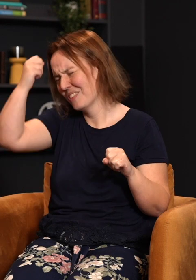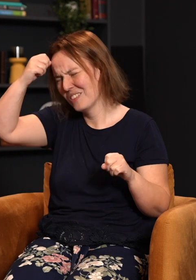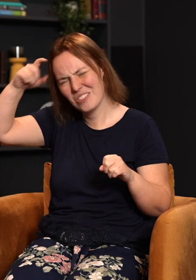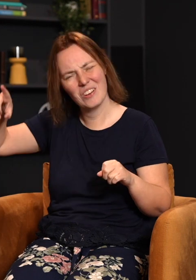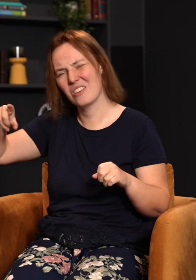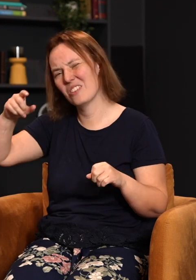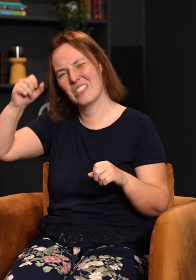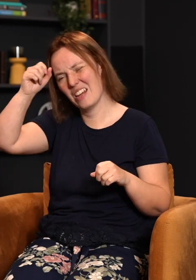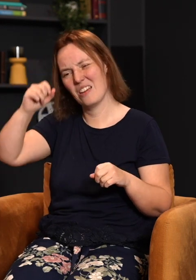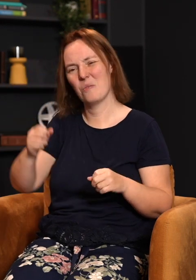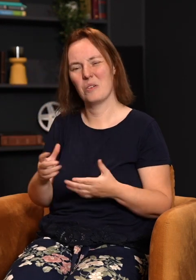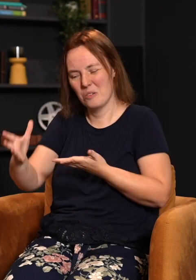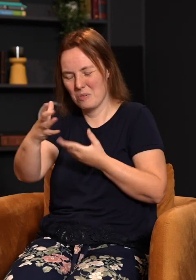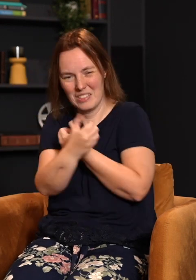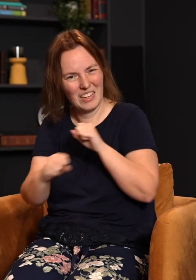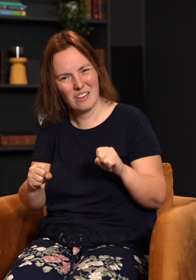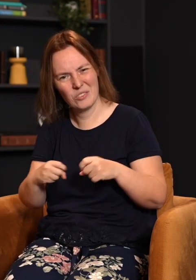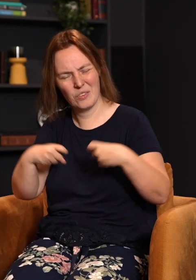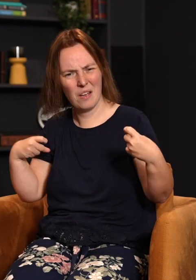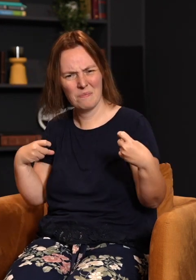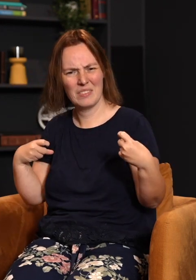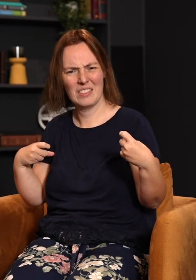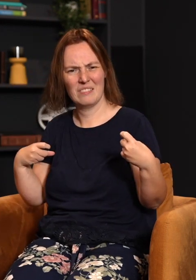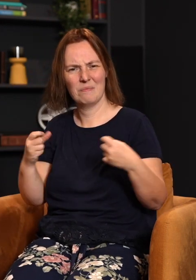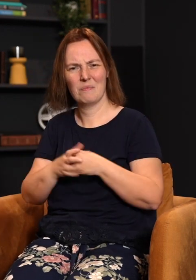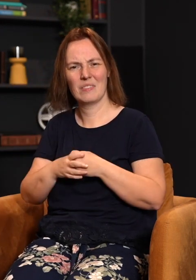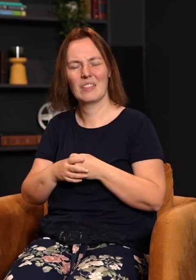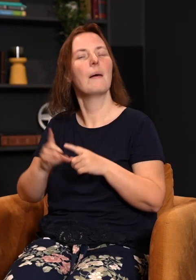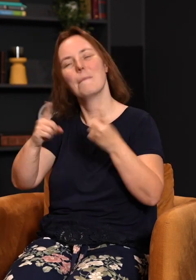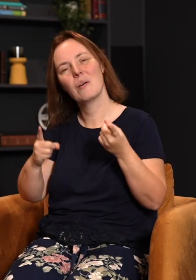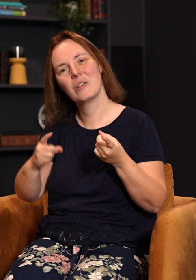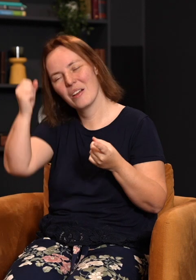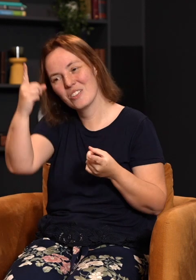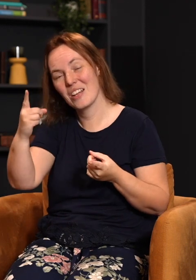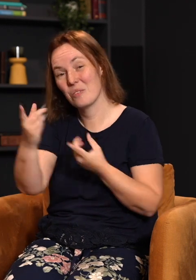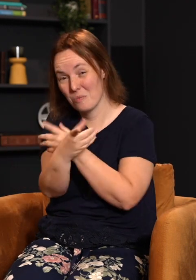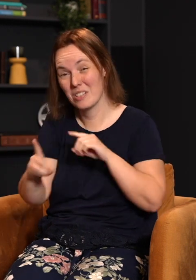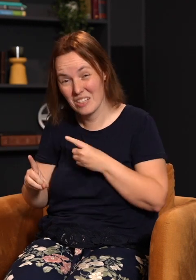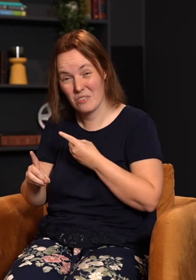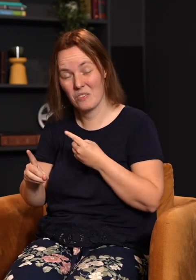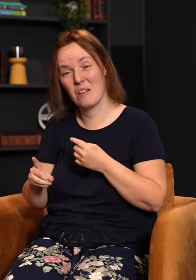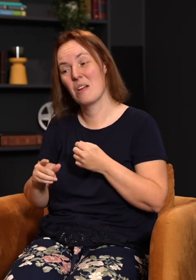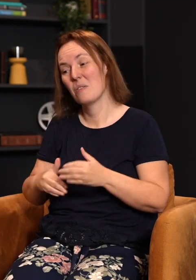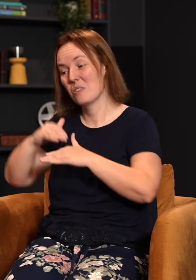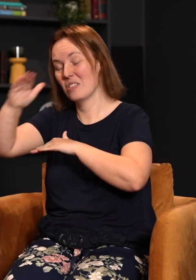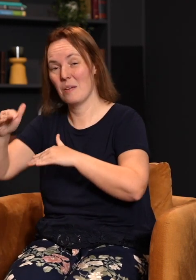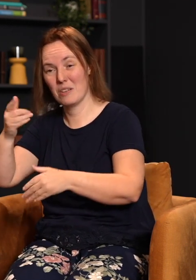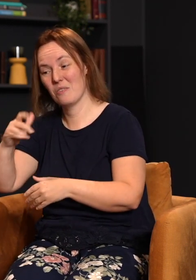If you don't understand what you've been snatched from, you don't understand you've been saved. But when you understand what you have been delivered from, when you understand that when you step into